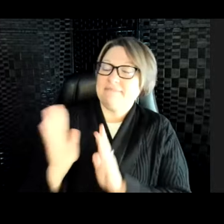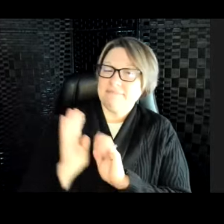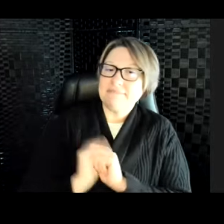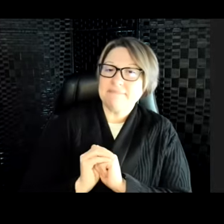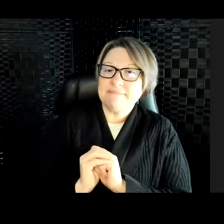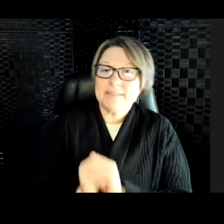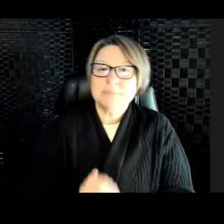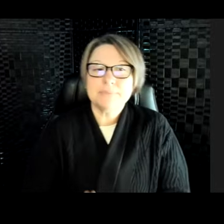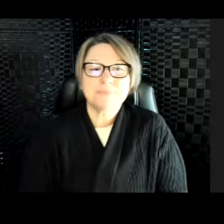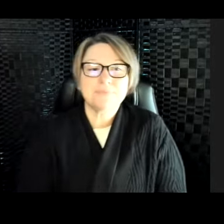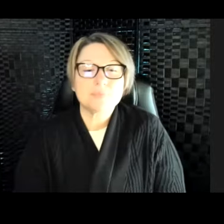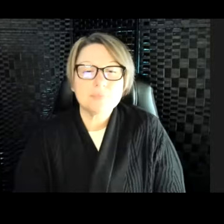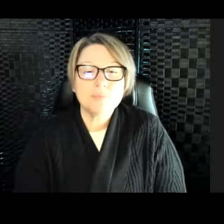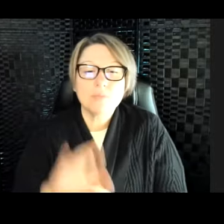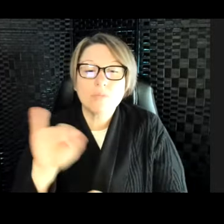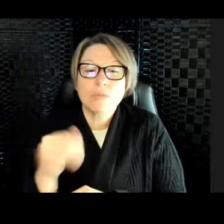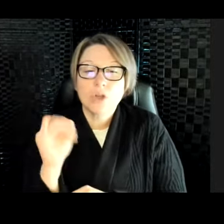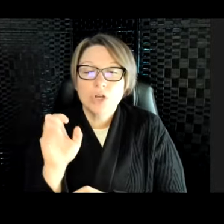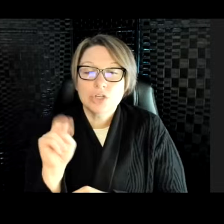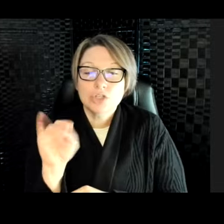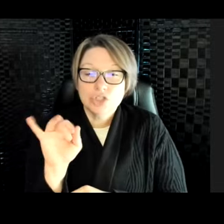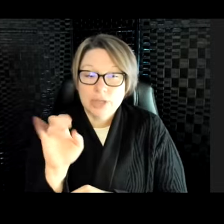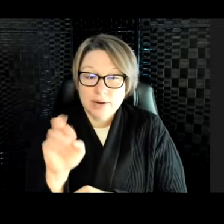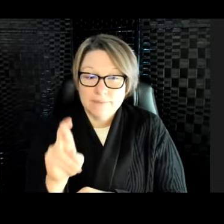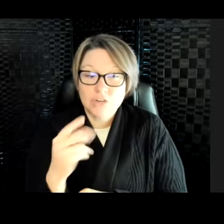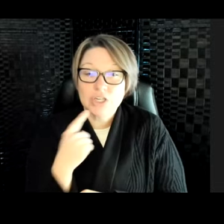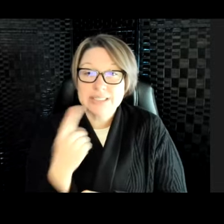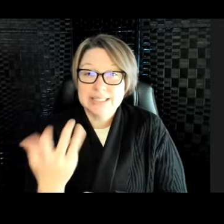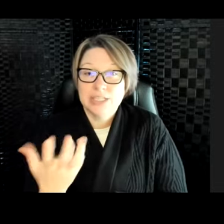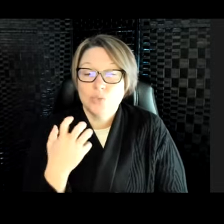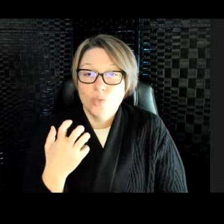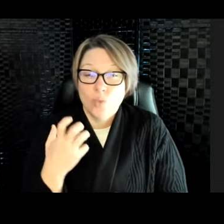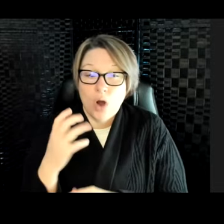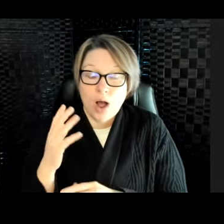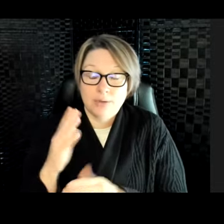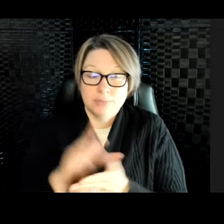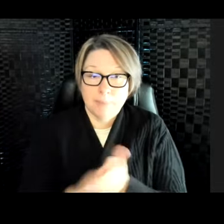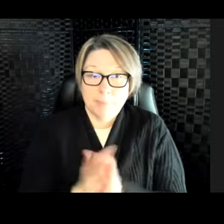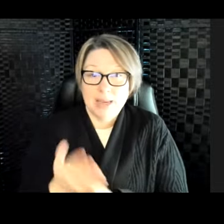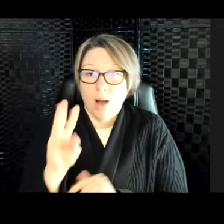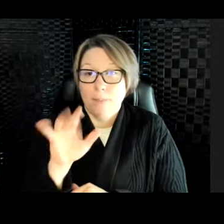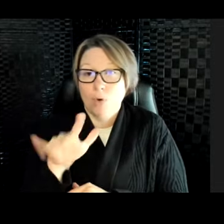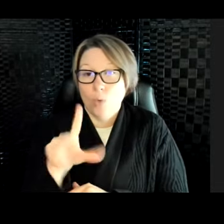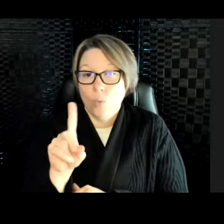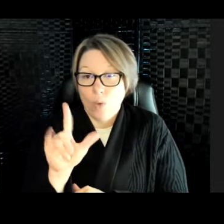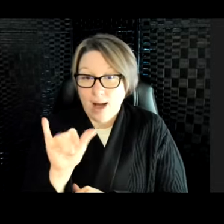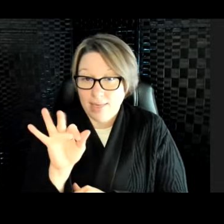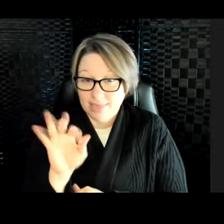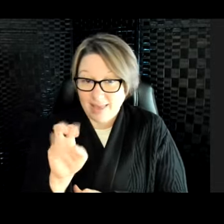I see Jennifer says that they want to be a wildlife vet when they grow up. Amazing! It was wildlife